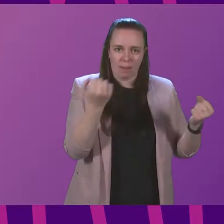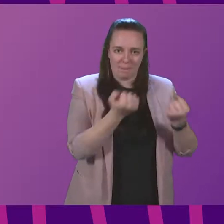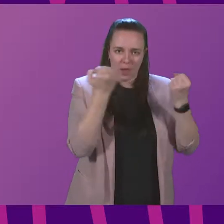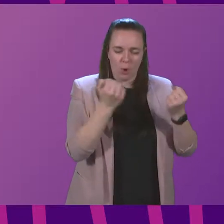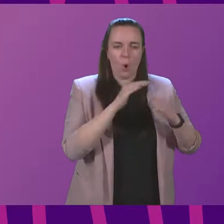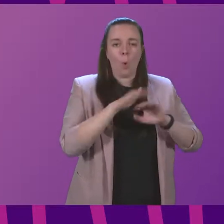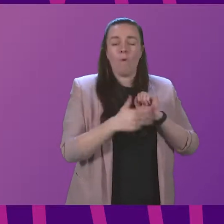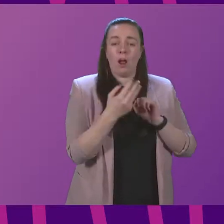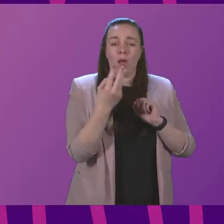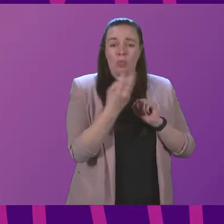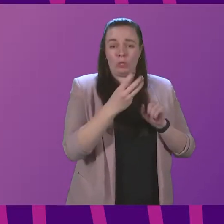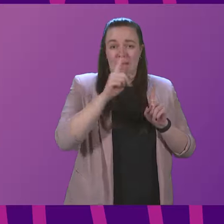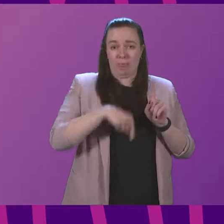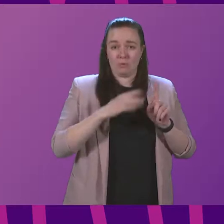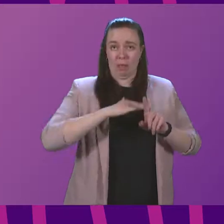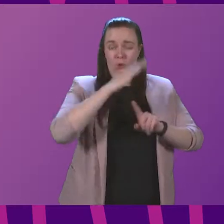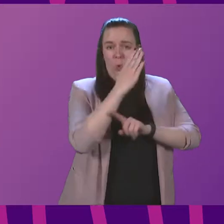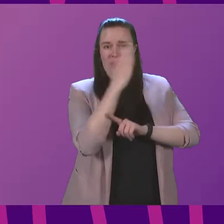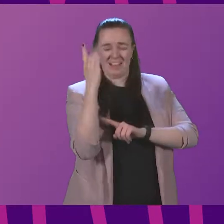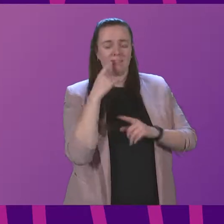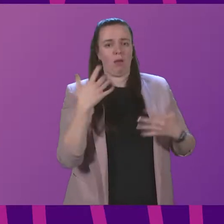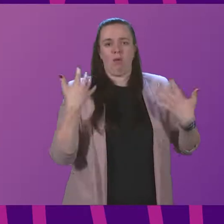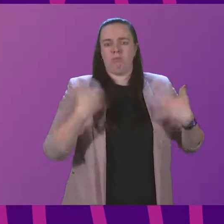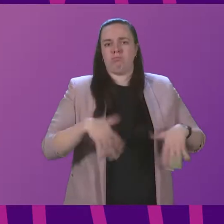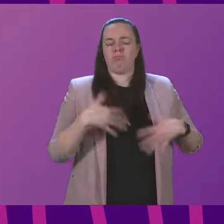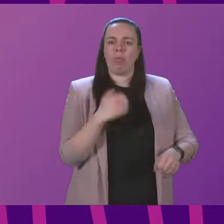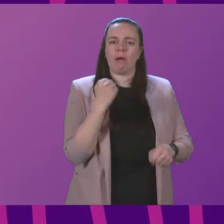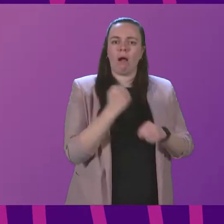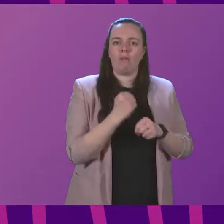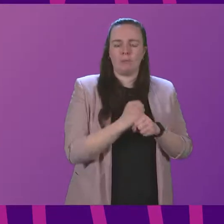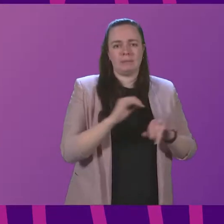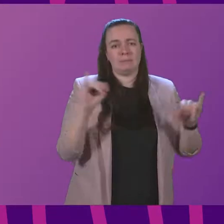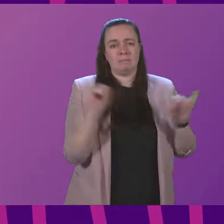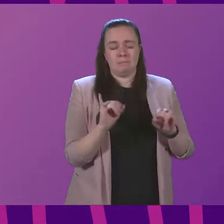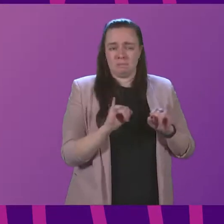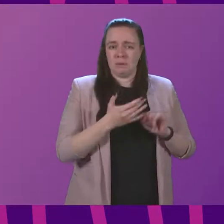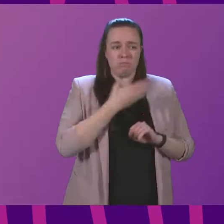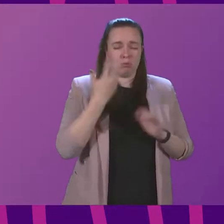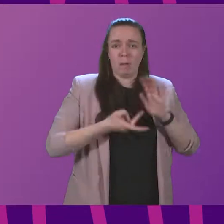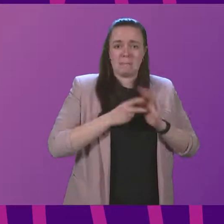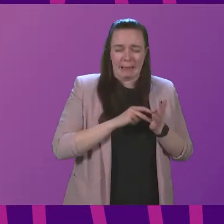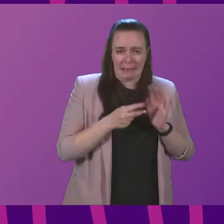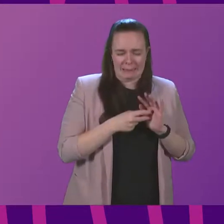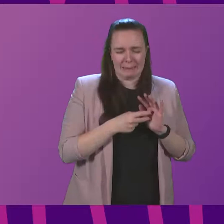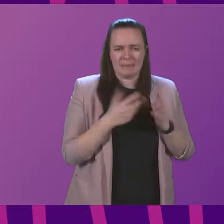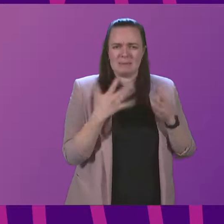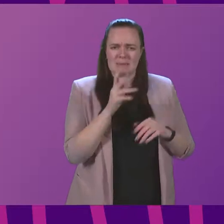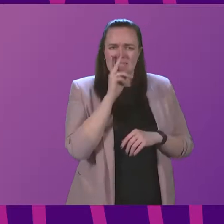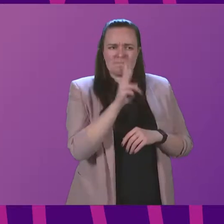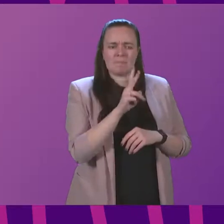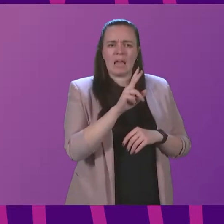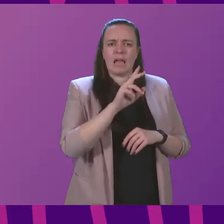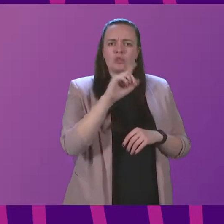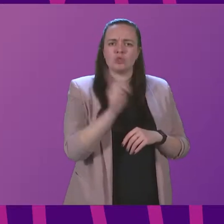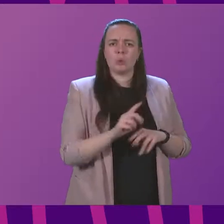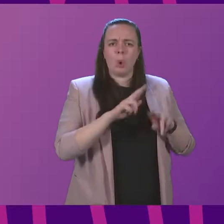13,000 of which are in the North East, are astounded by the Government's appalling lack of planning here. Given what we saw in Storm Frank